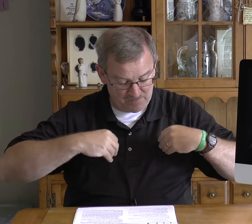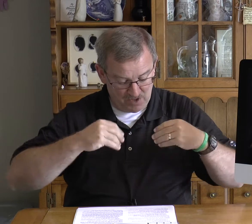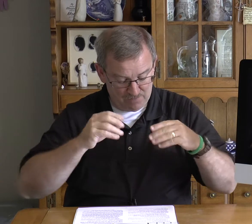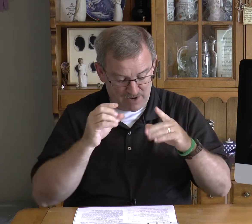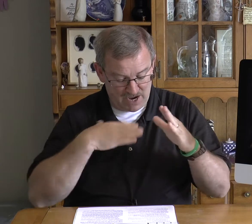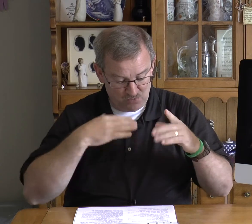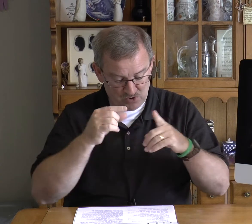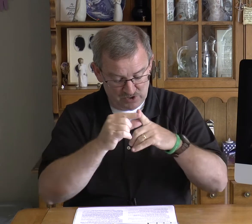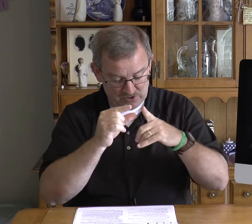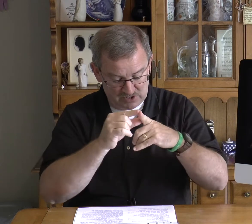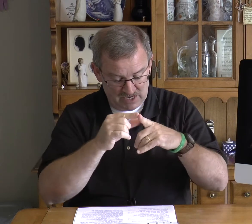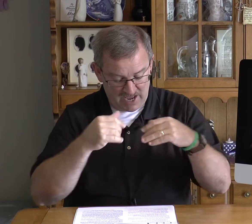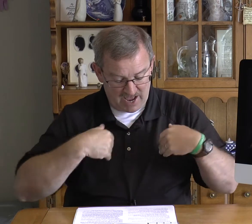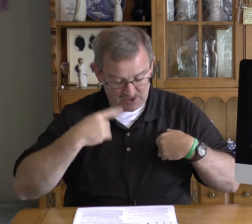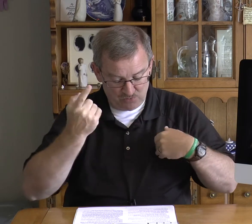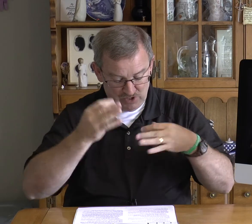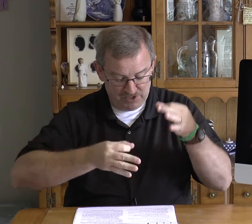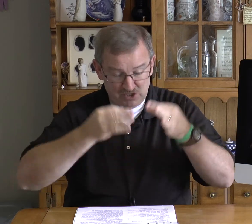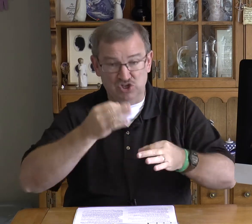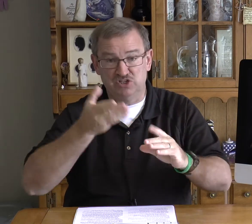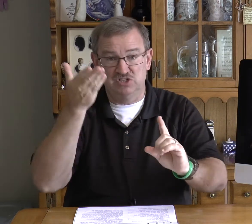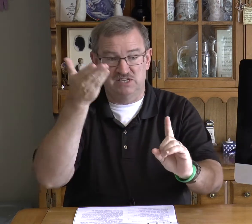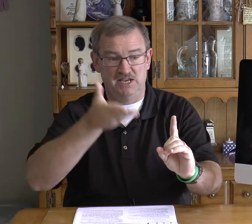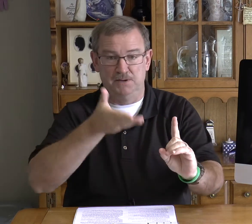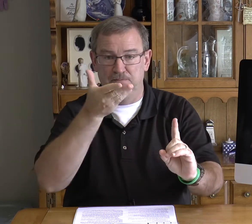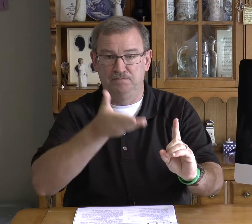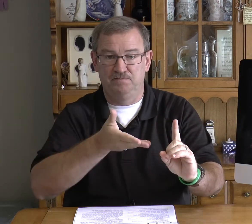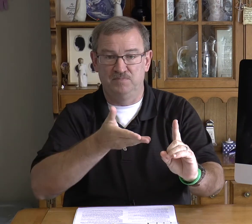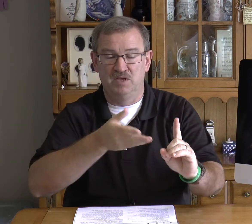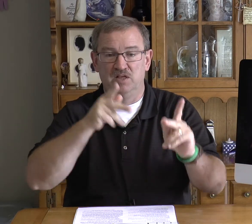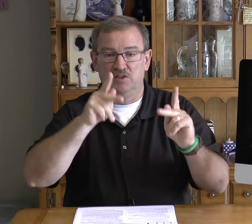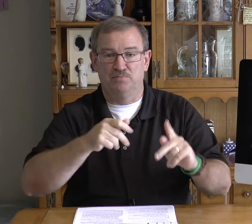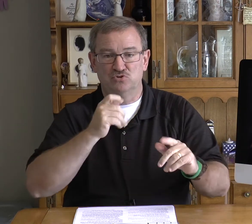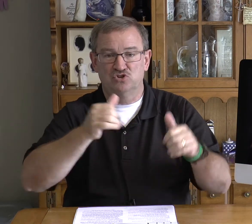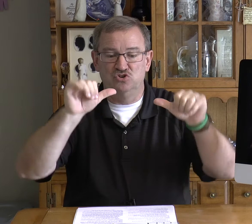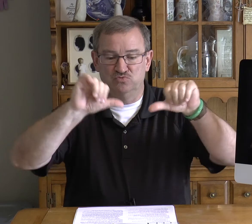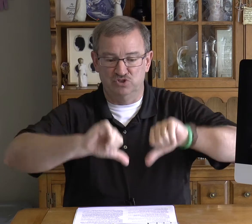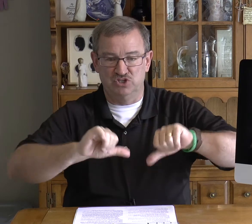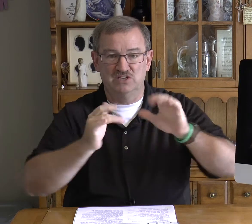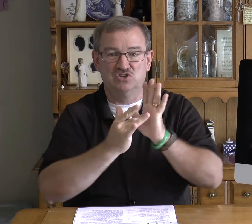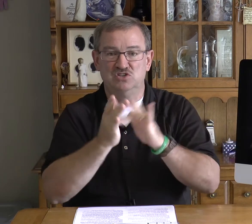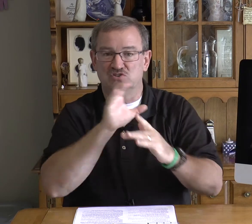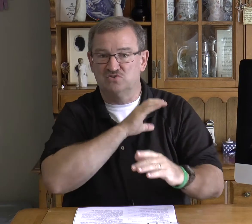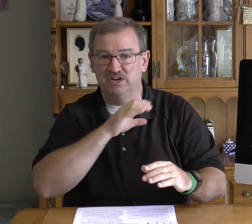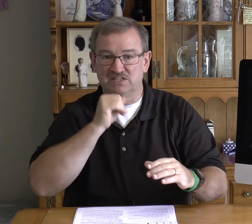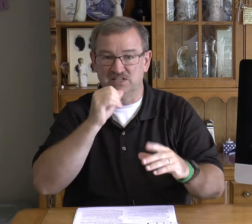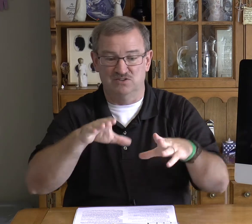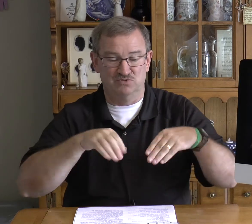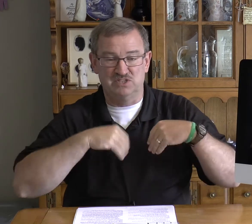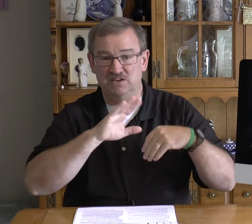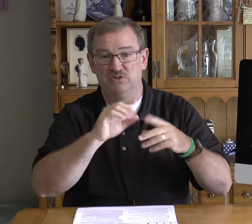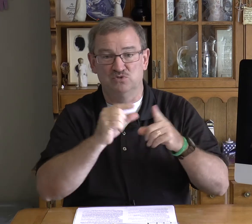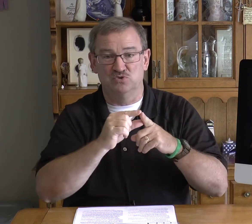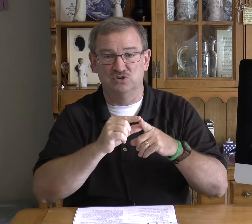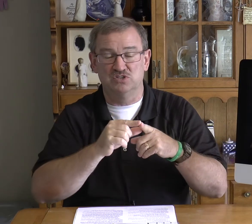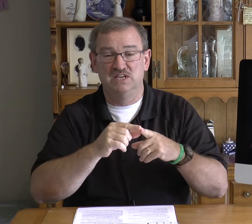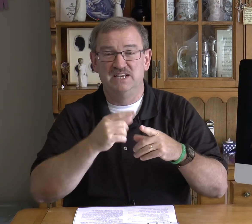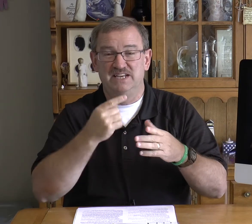my words hath one that judges him the person who rejects Jesus Christ doesn't receive his words he